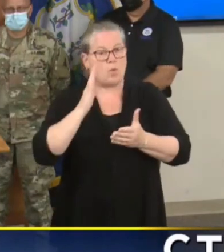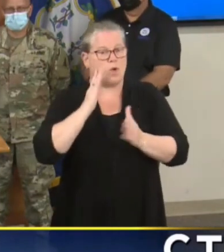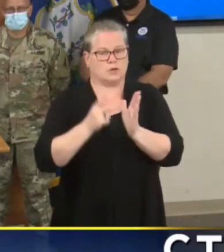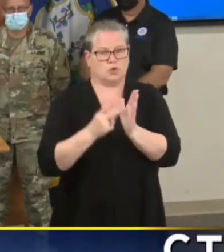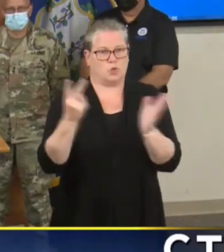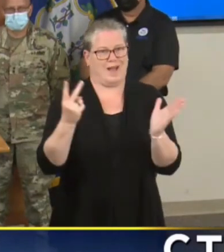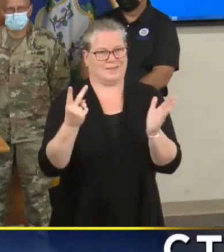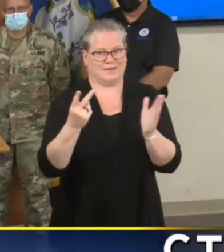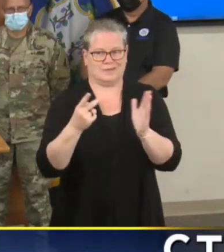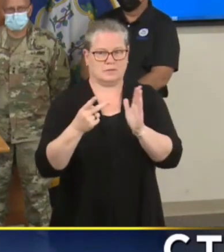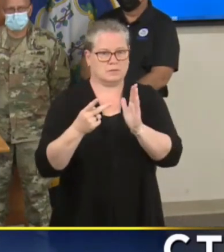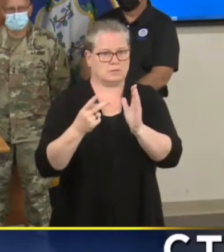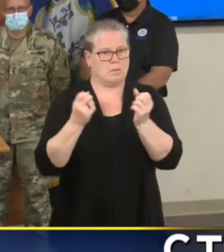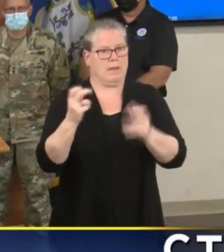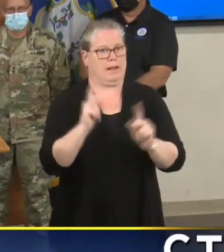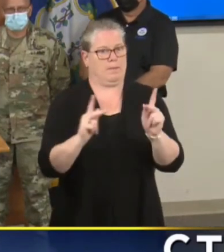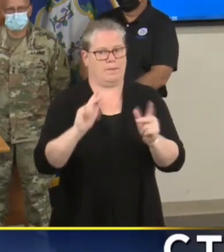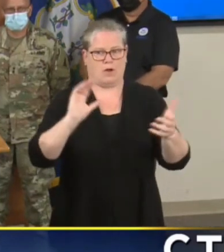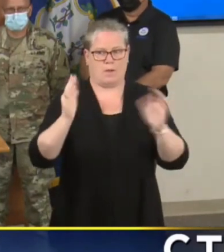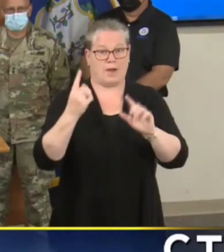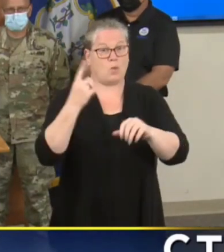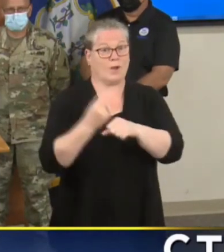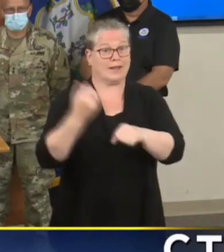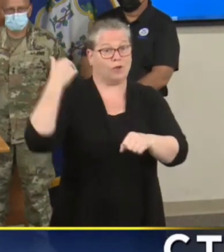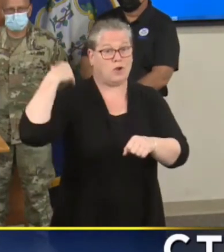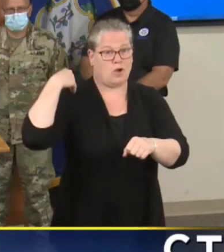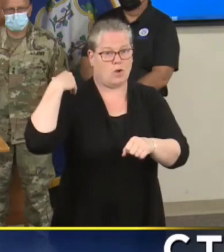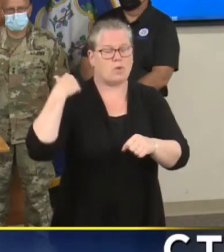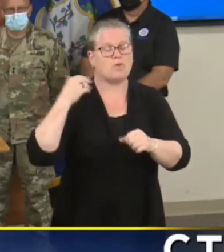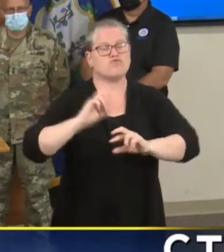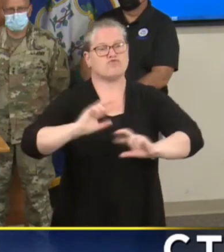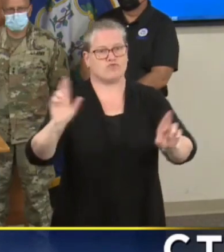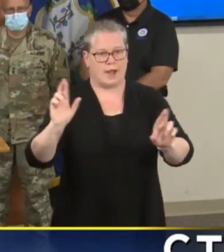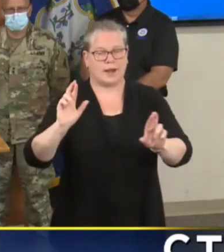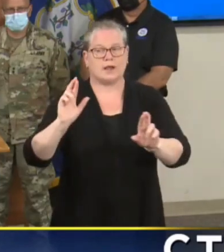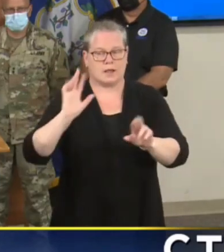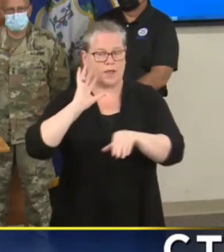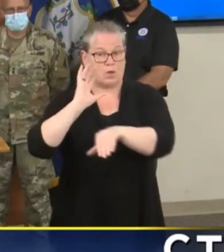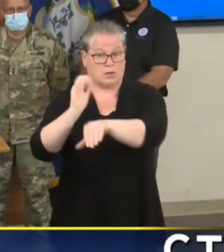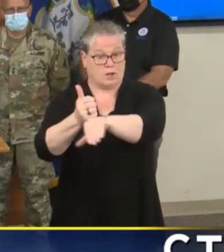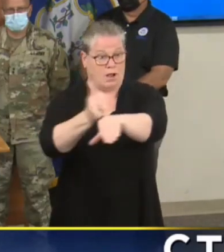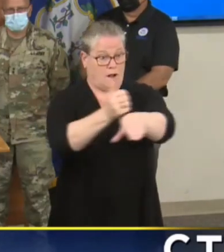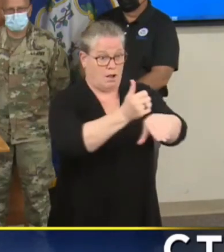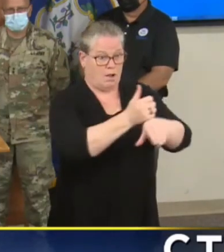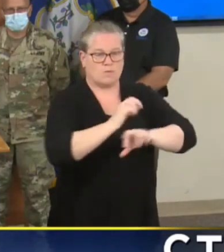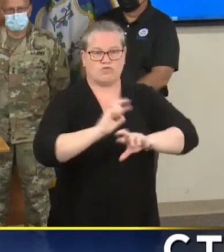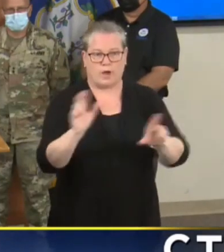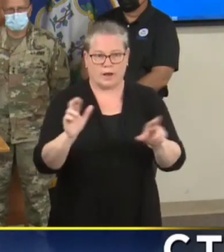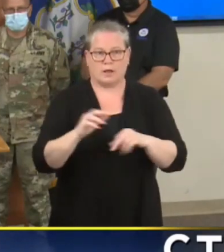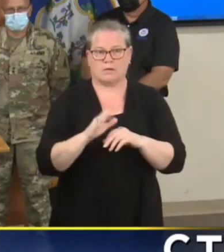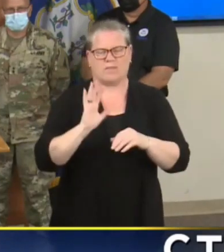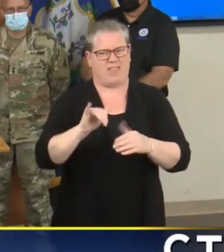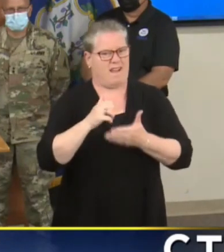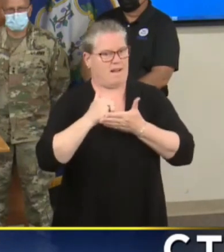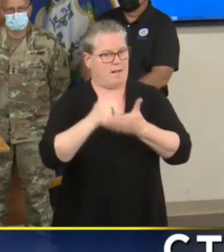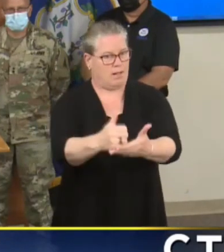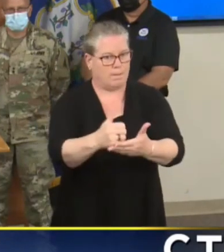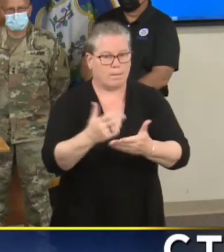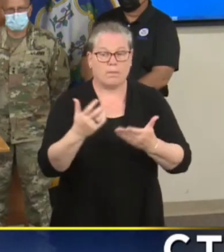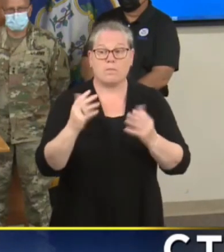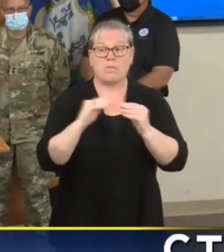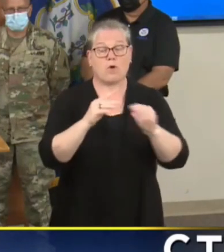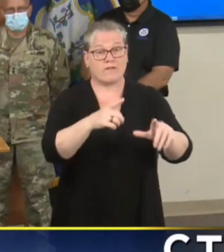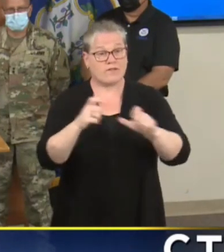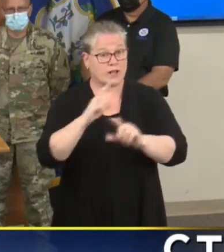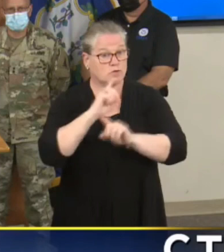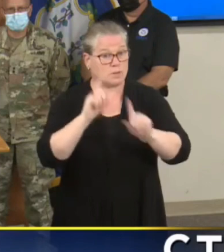-positioned as we had a year ago. That makes a big difference and we're going to be able to respond faster and respond in a